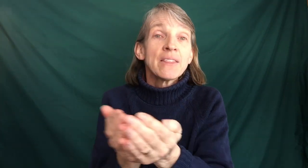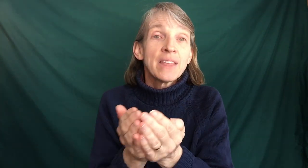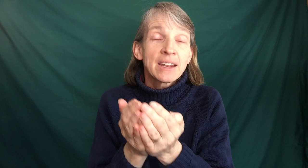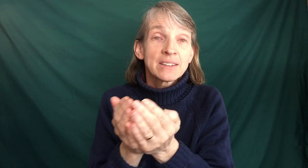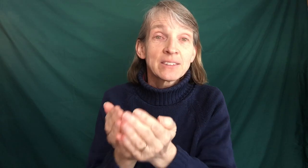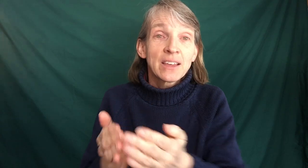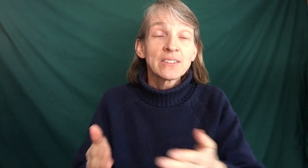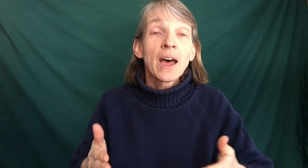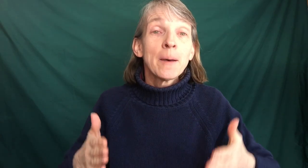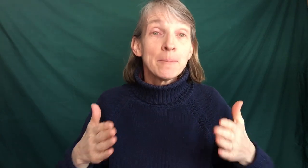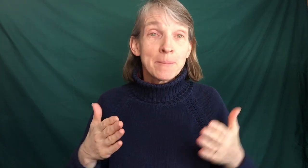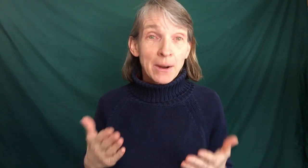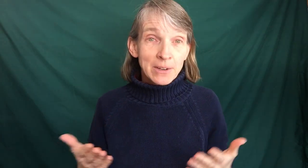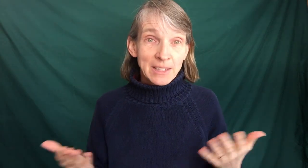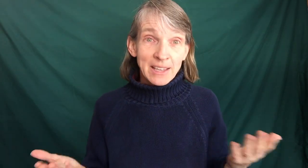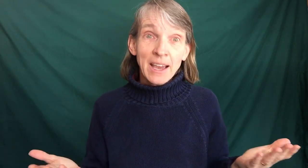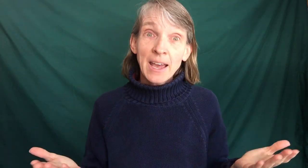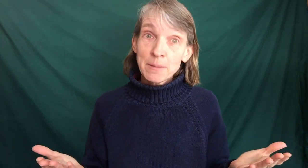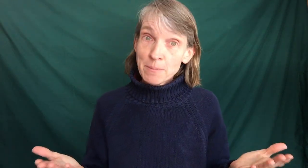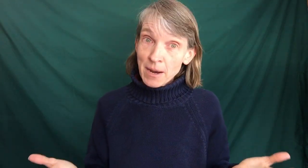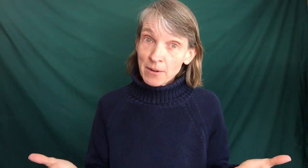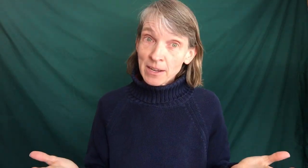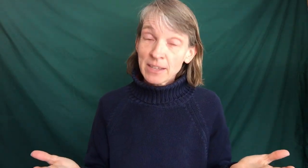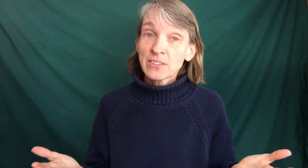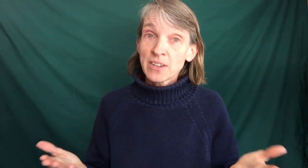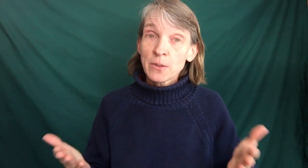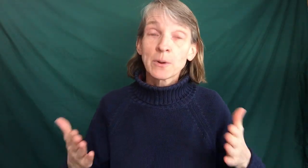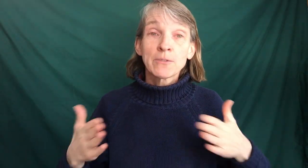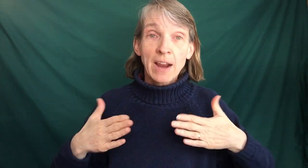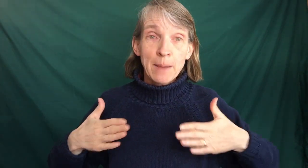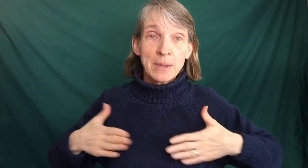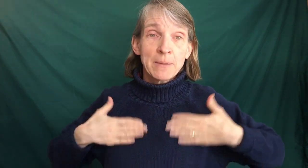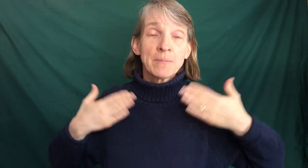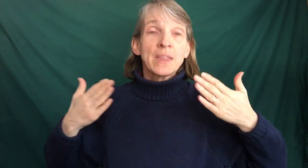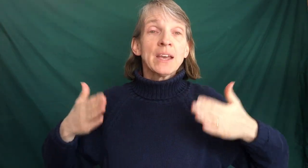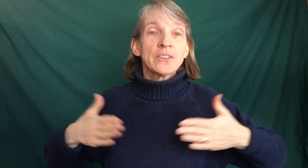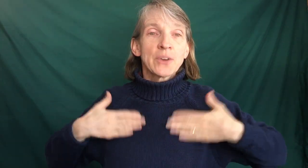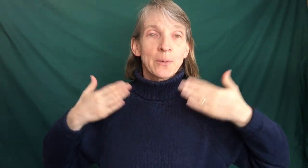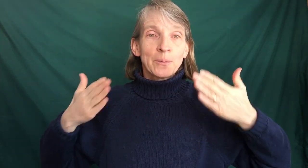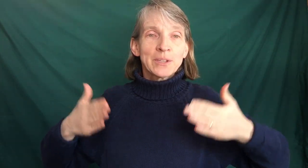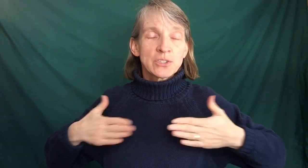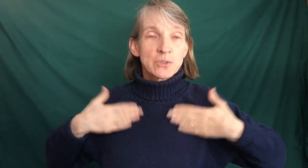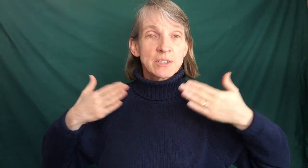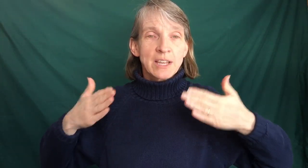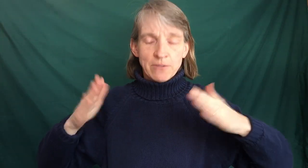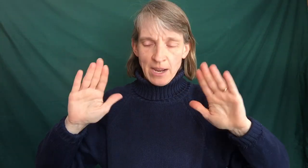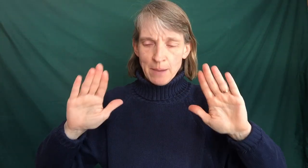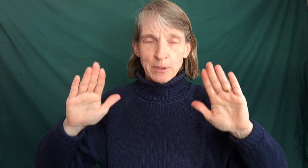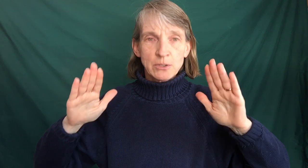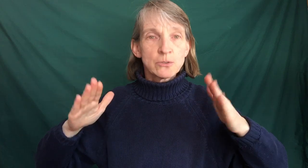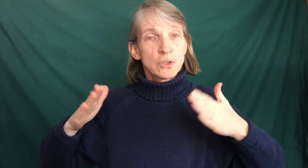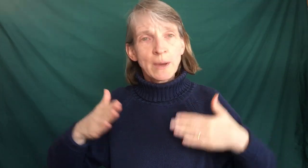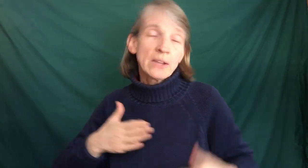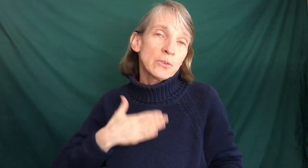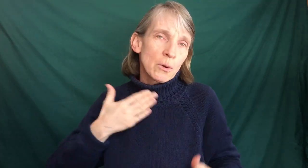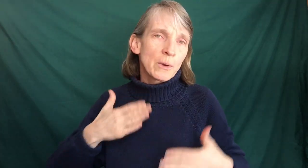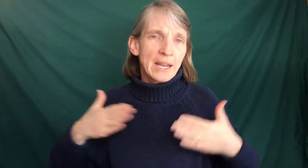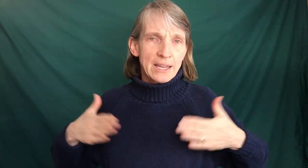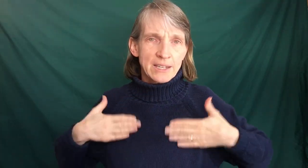Then it says merrily and merrily is another word for happy. So we just do the sign for happy. Do two hands or one hand